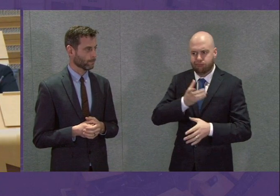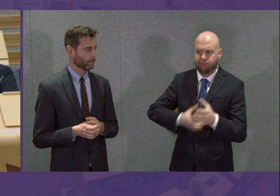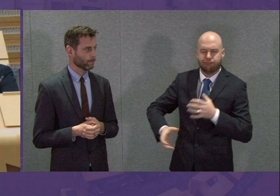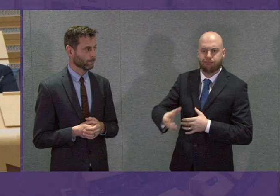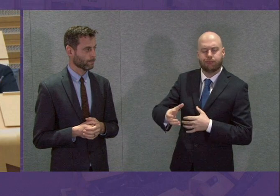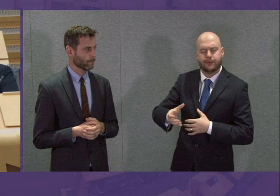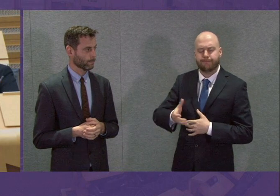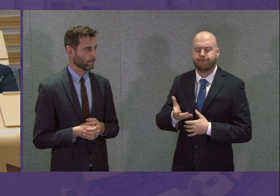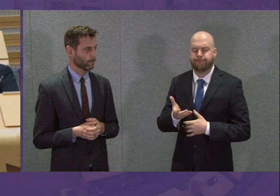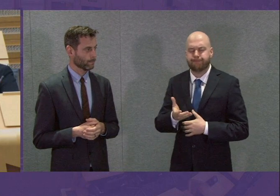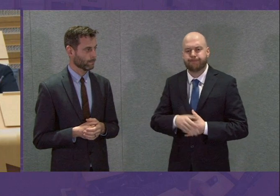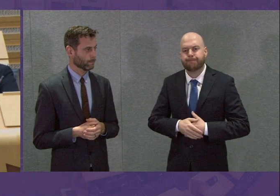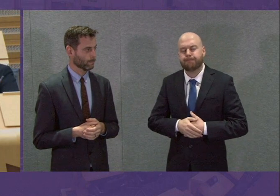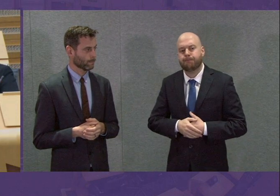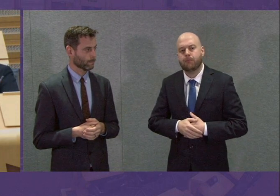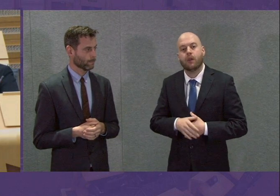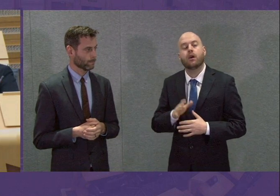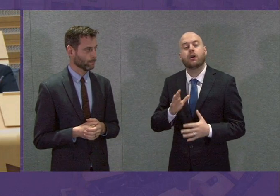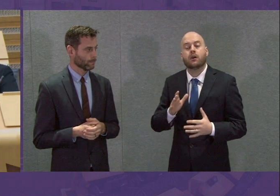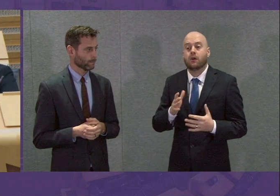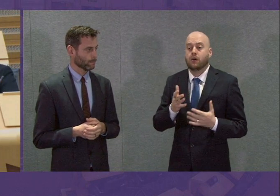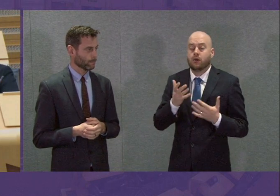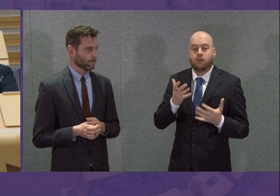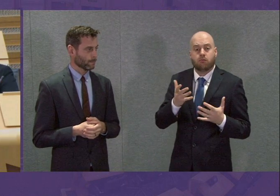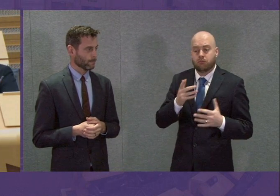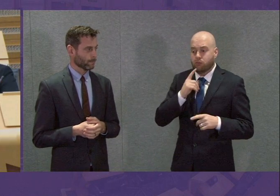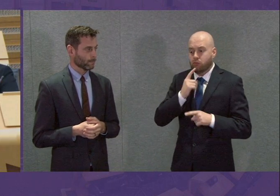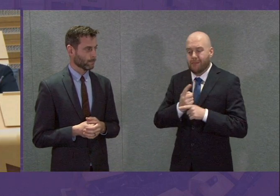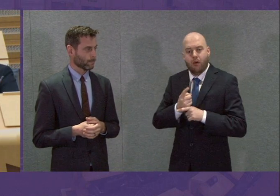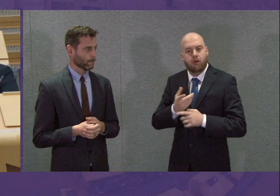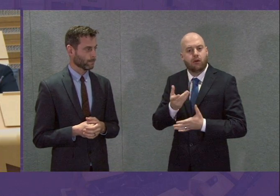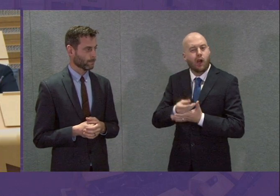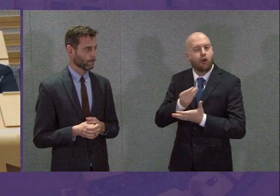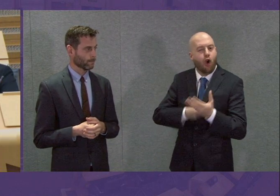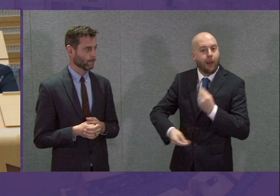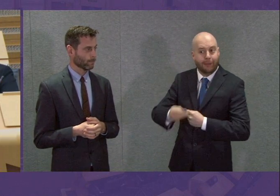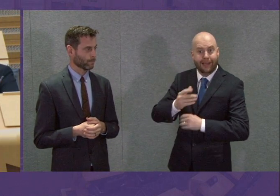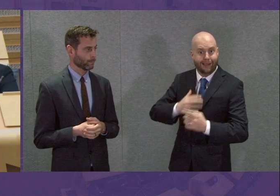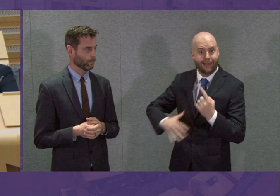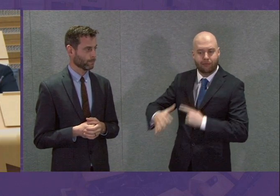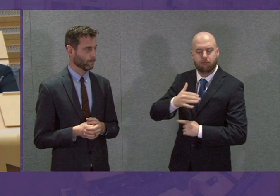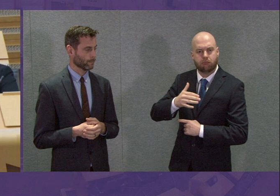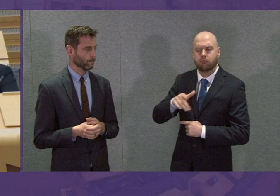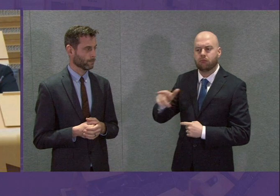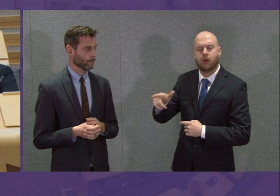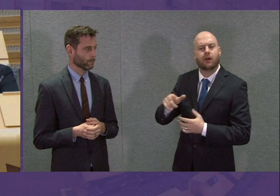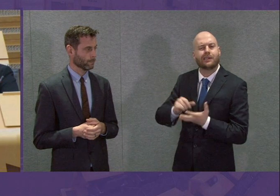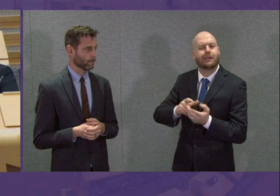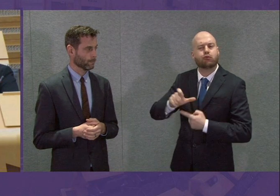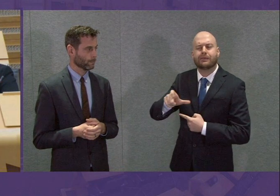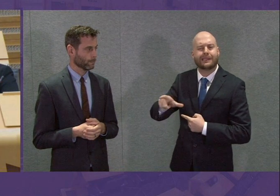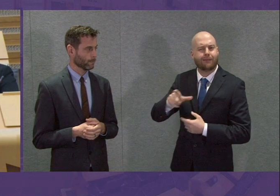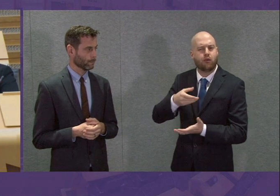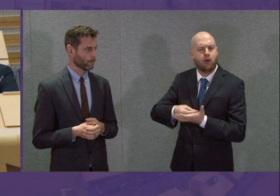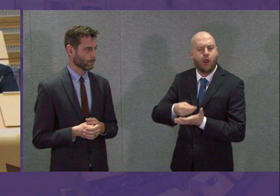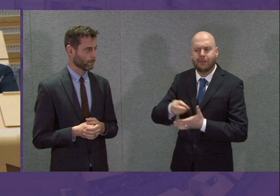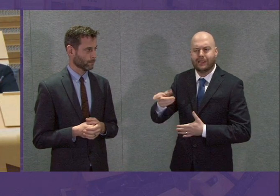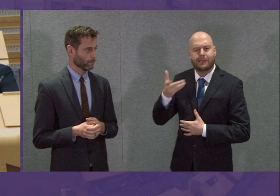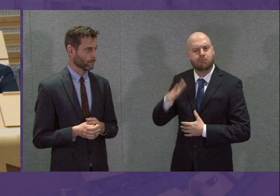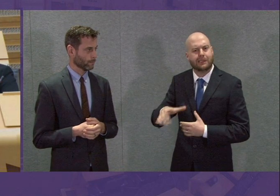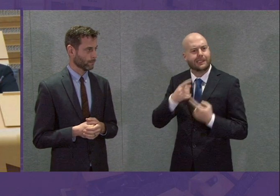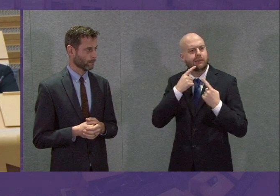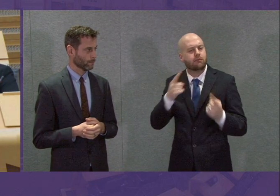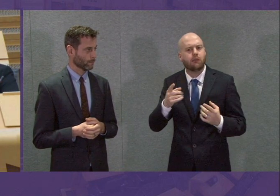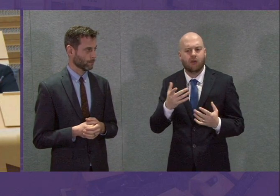lost. Turning to the broader economy, I acknowledge that the Chancellor has stated that everything already announced constitutes but the first steps of many,